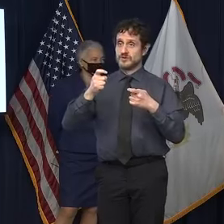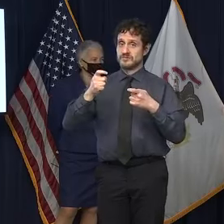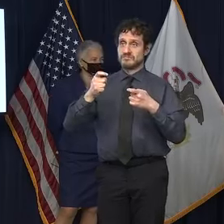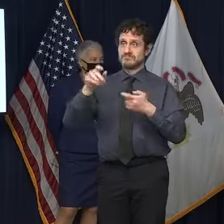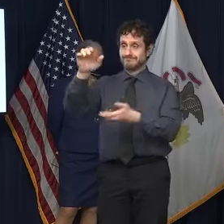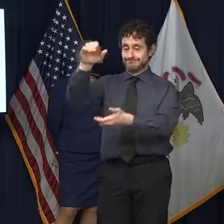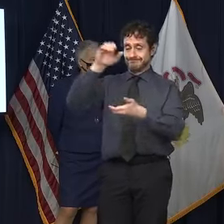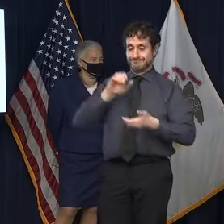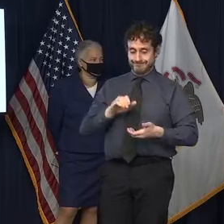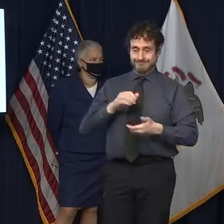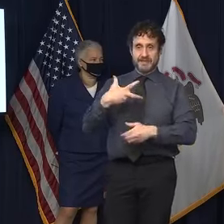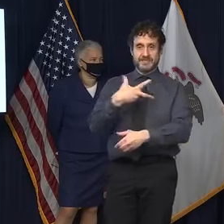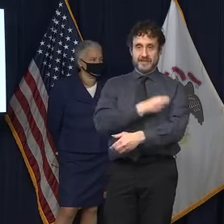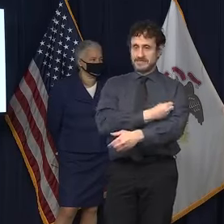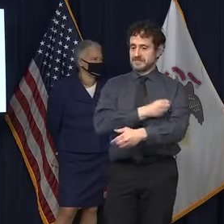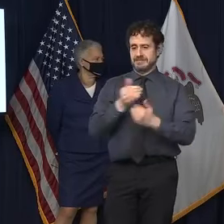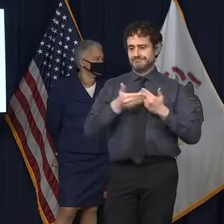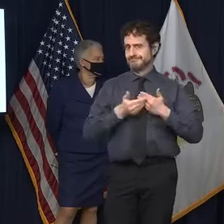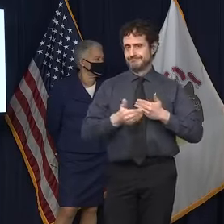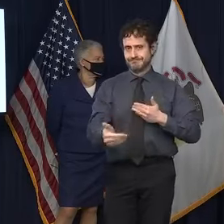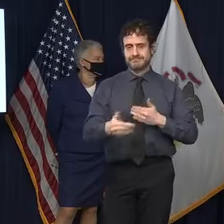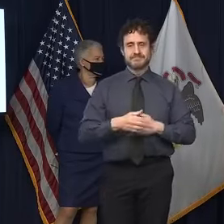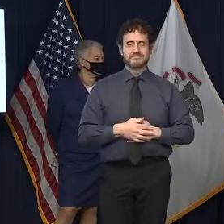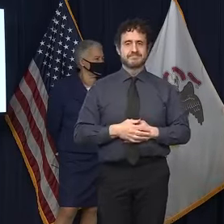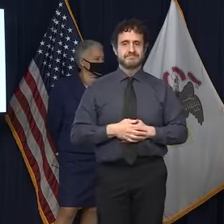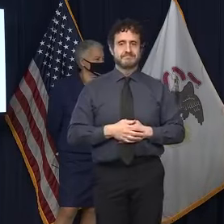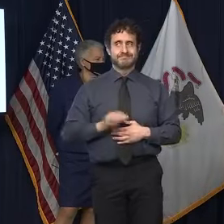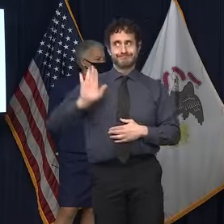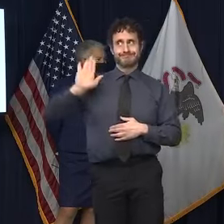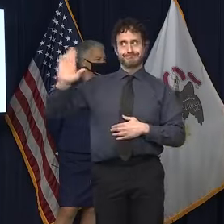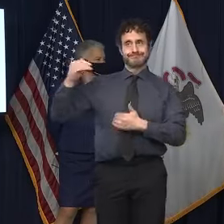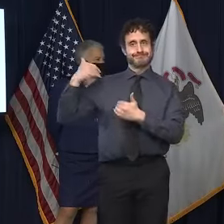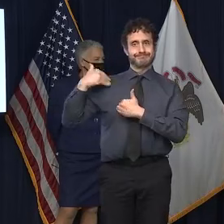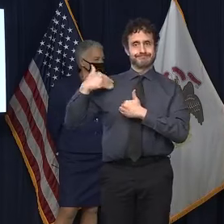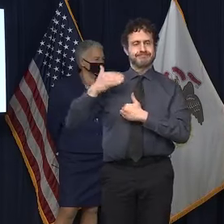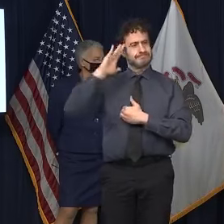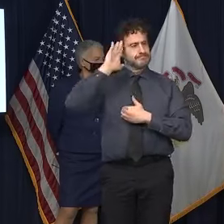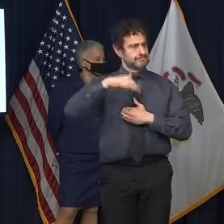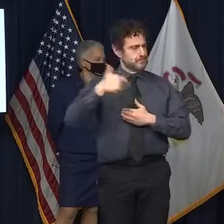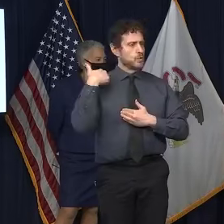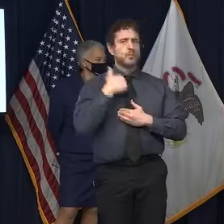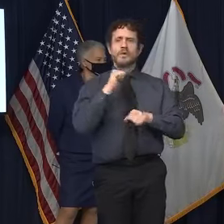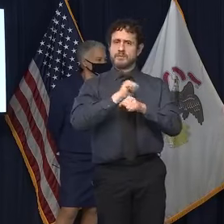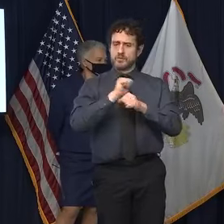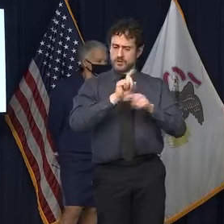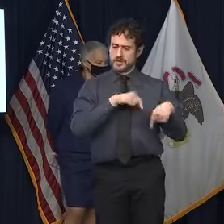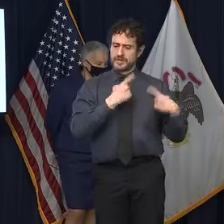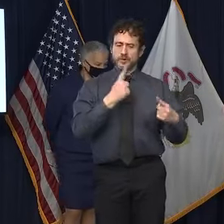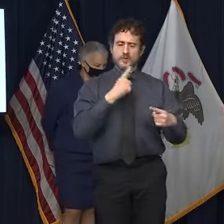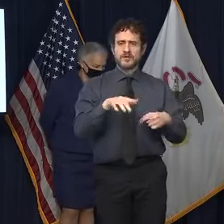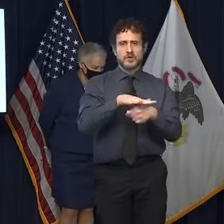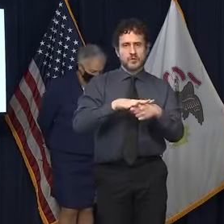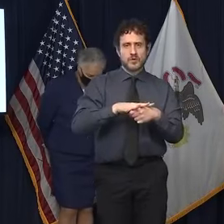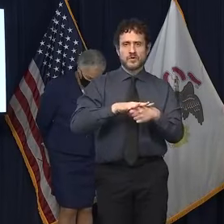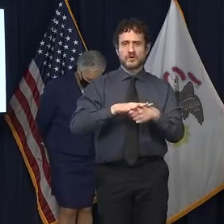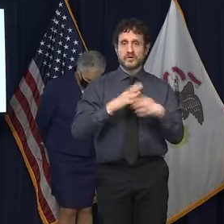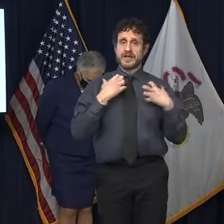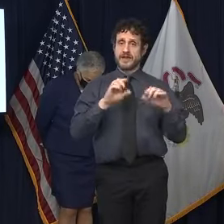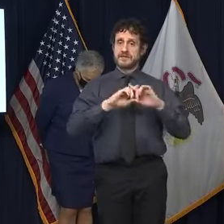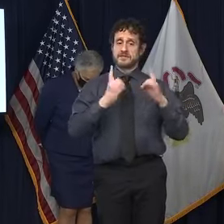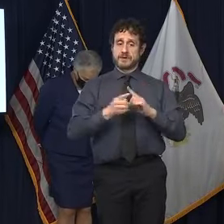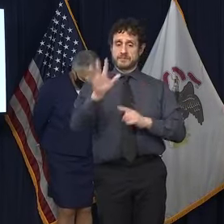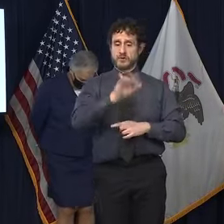As you know, we have been working with the local public health departments all across the state, practicing